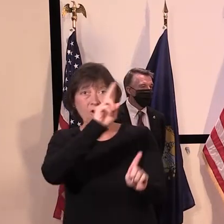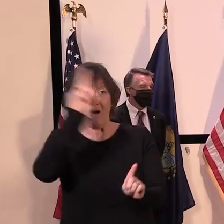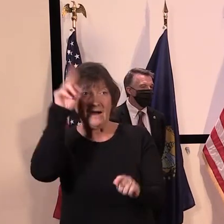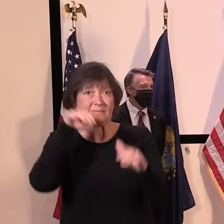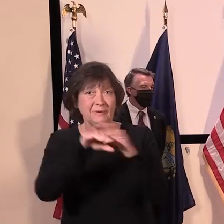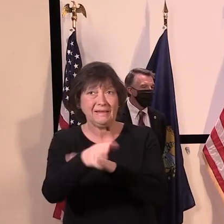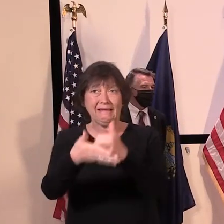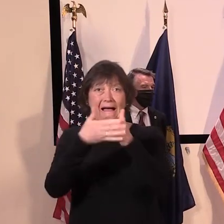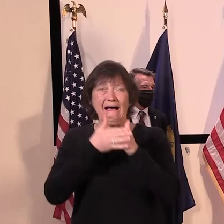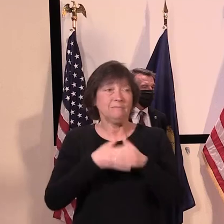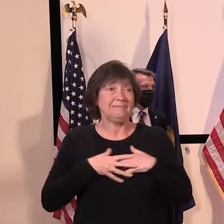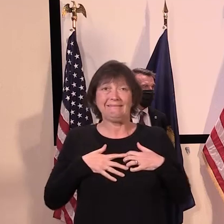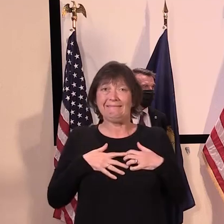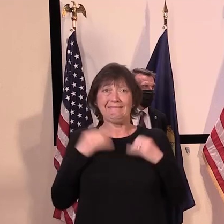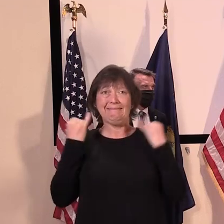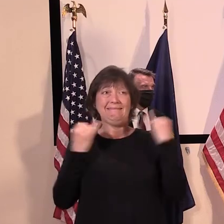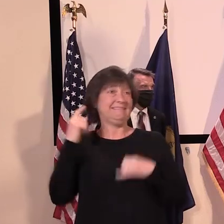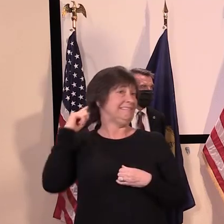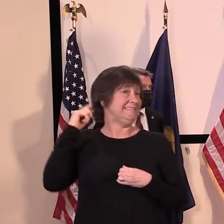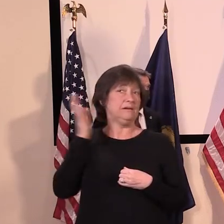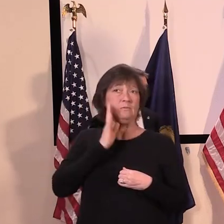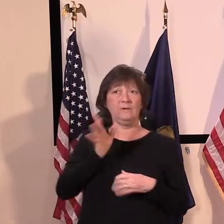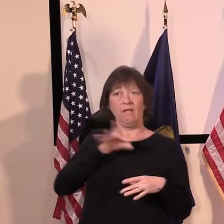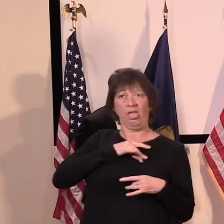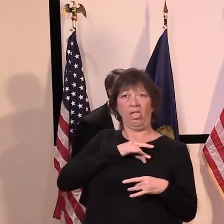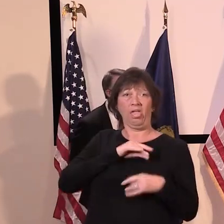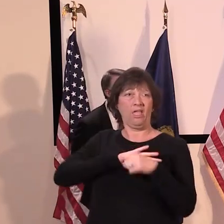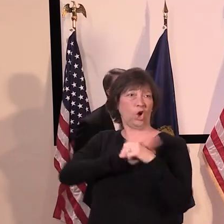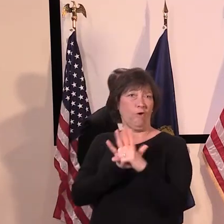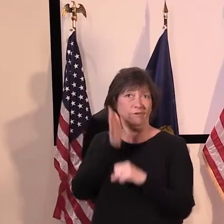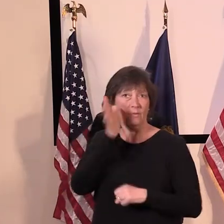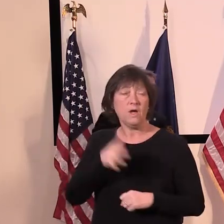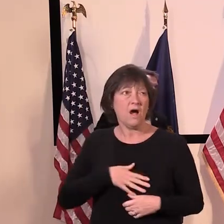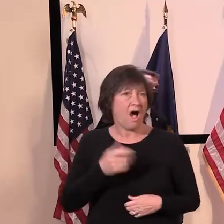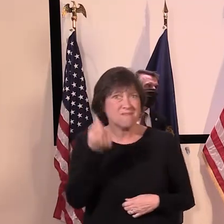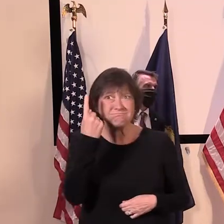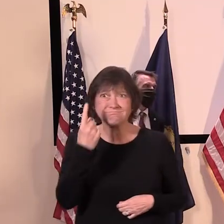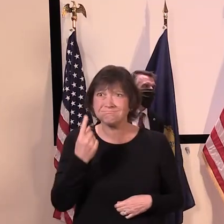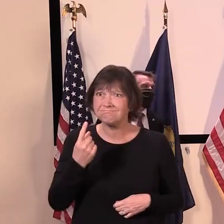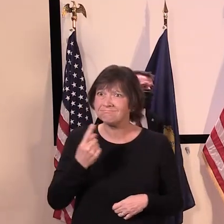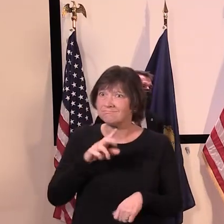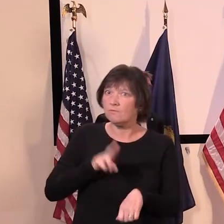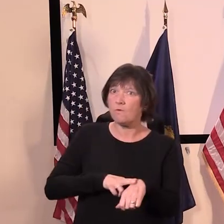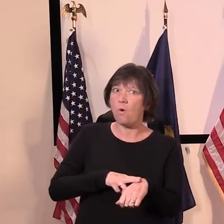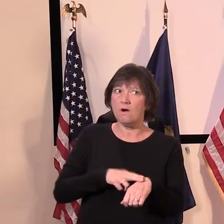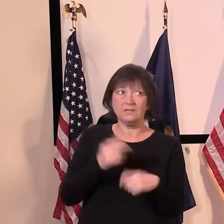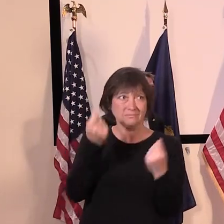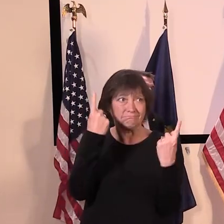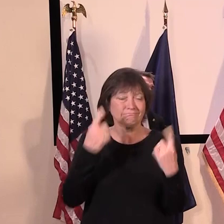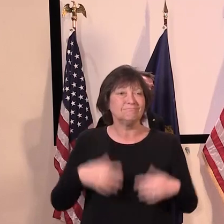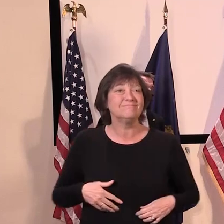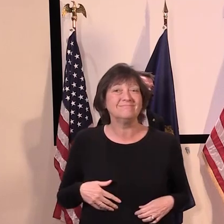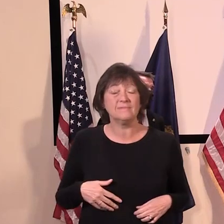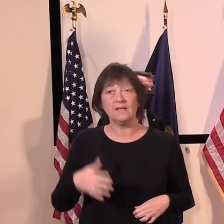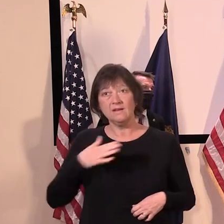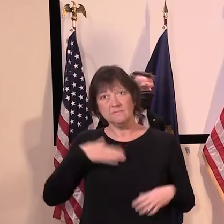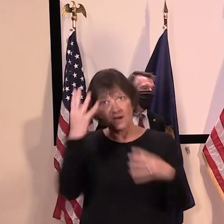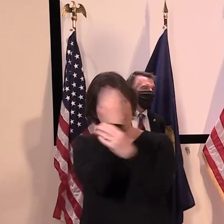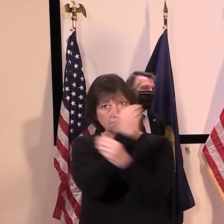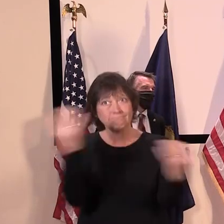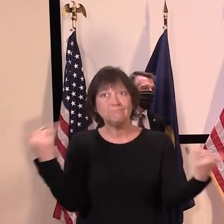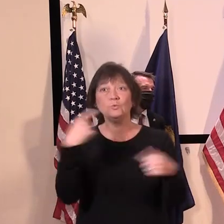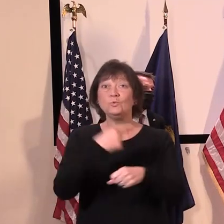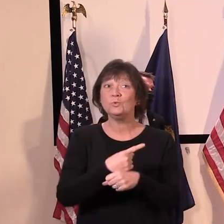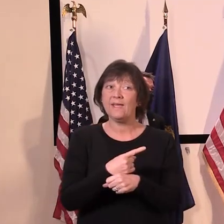COVID. A very understandable concern, you might recognize, but at the same time, my message today